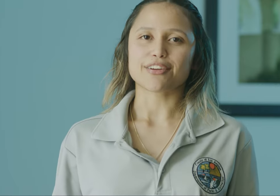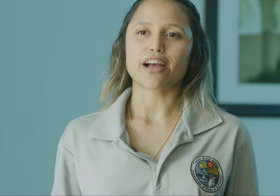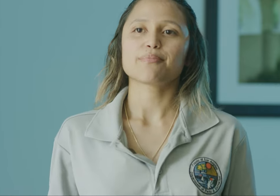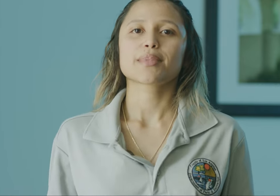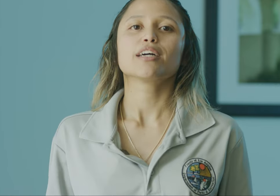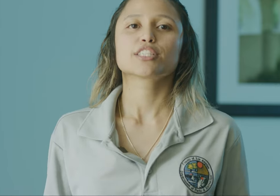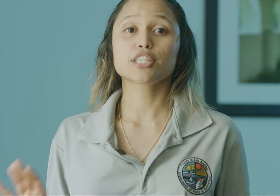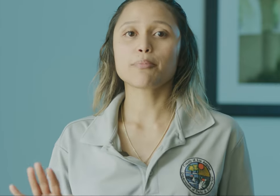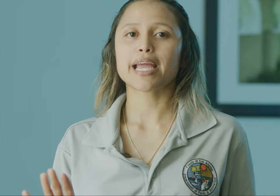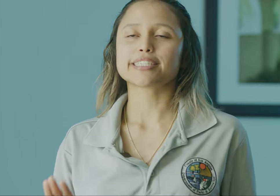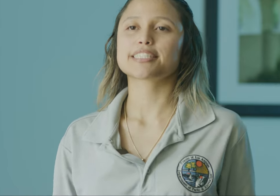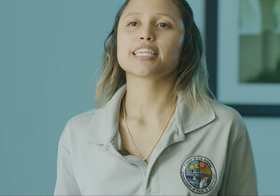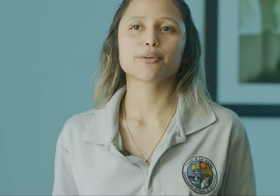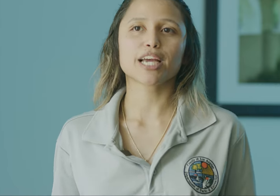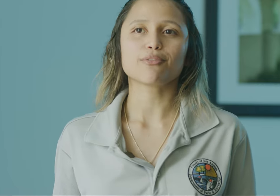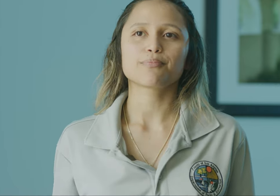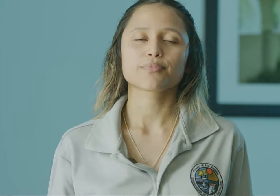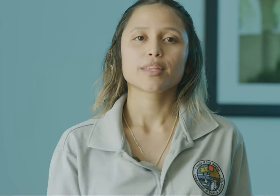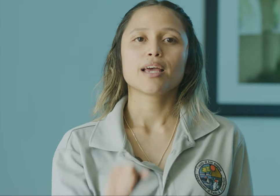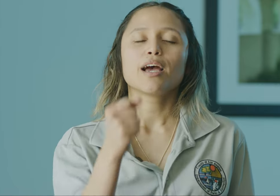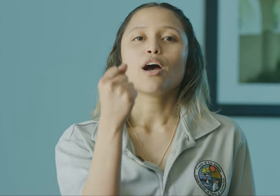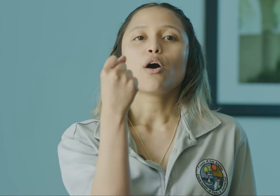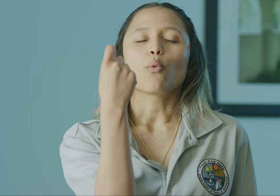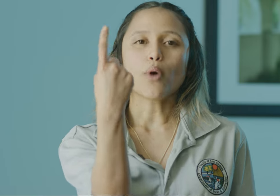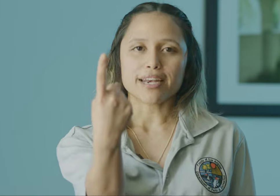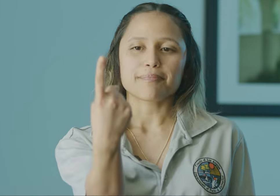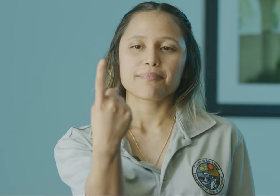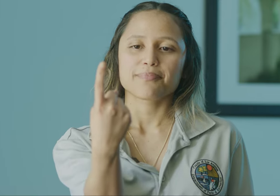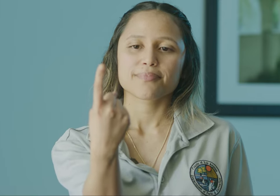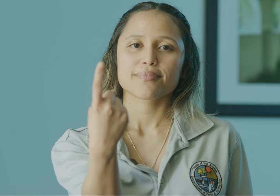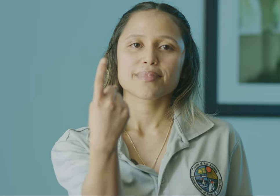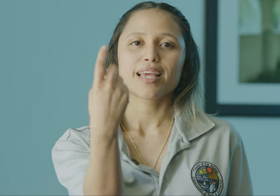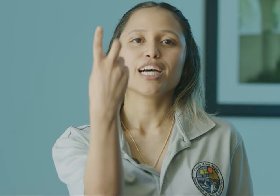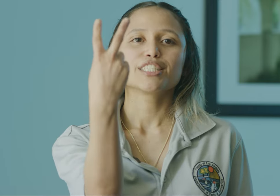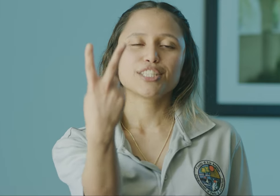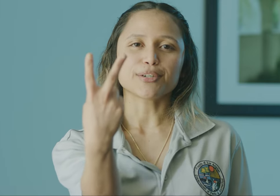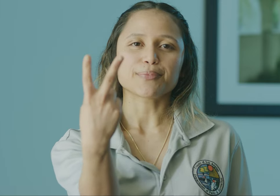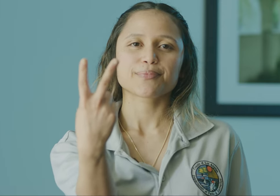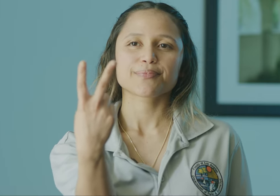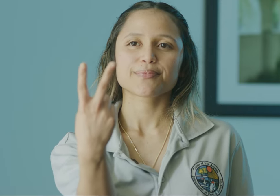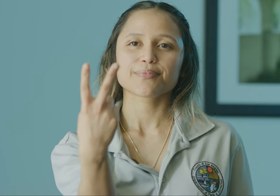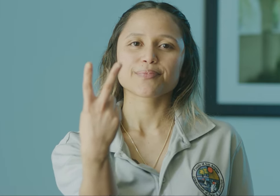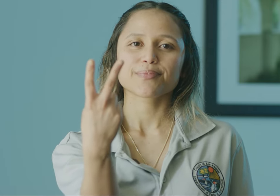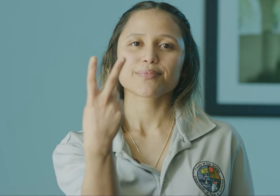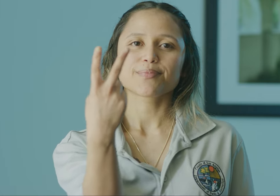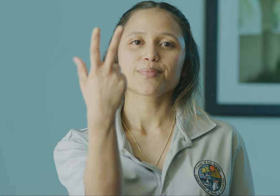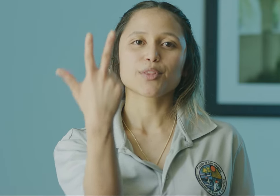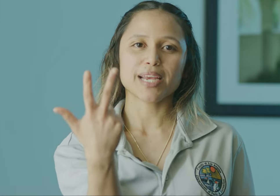now. Slow pace. Here we go. One. Two. Three.